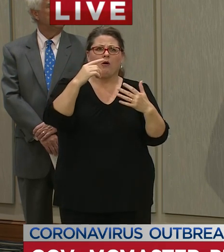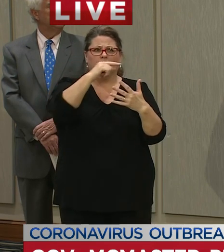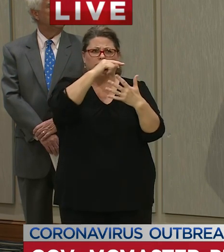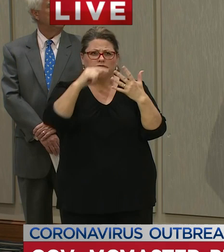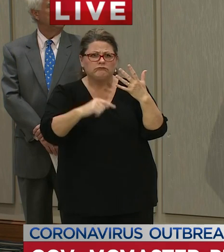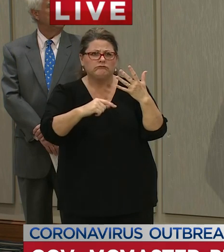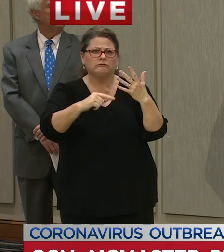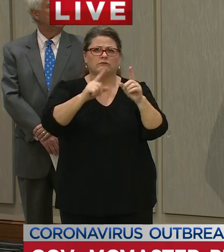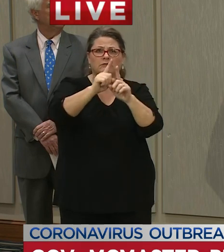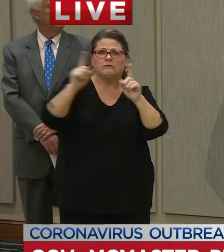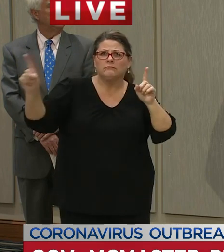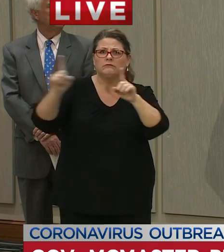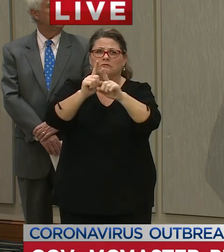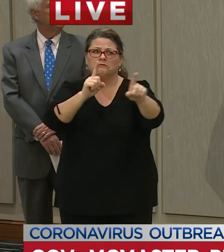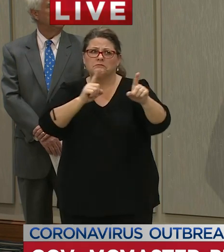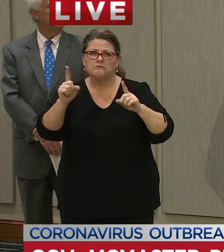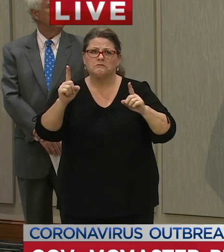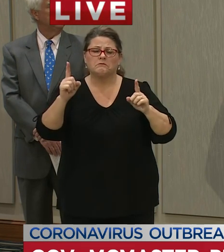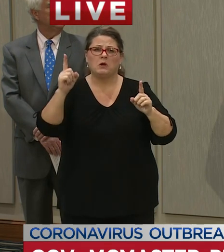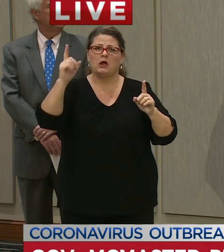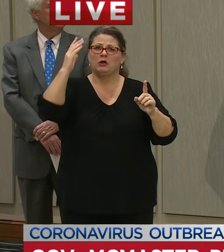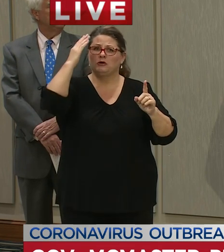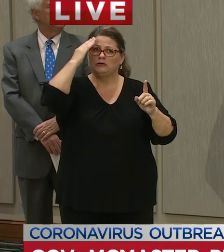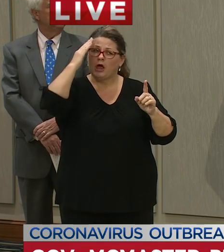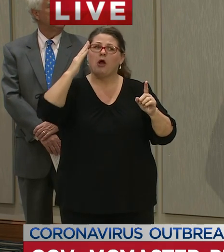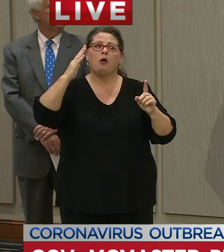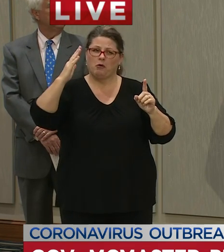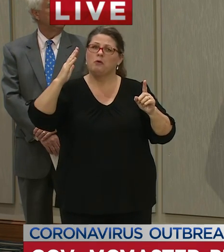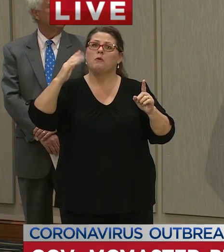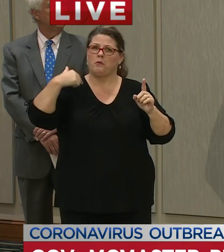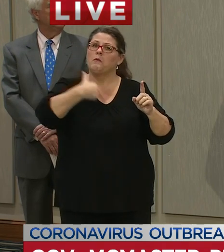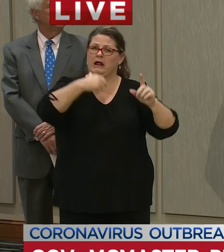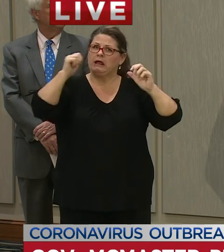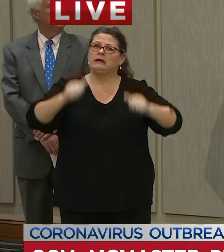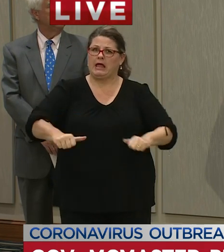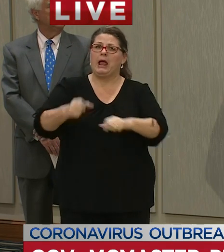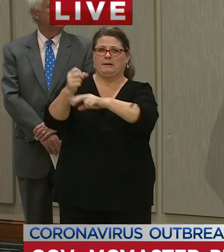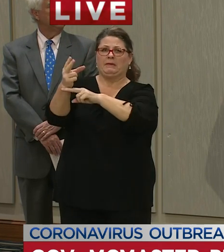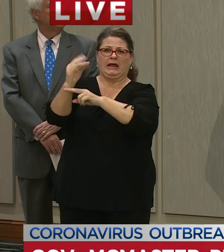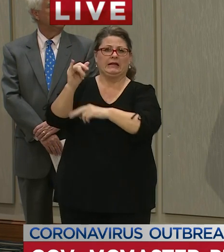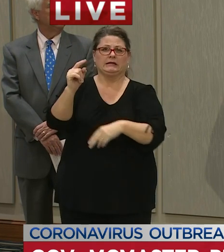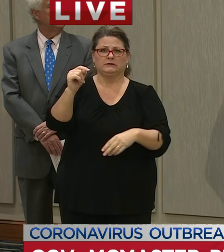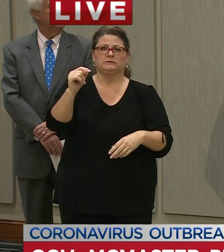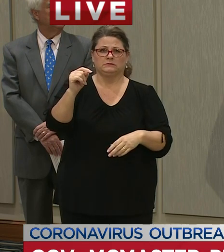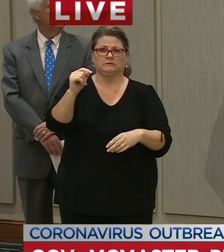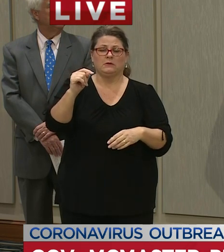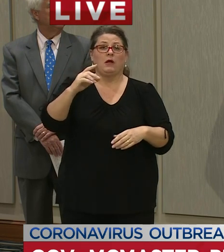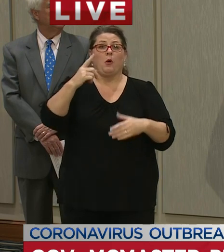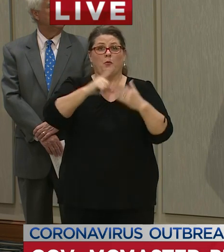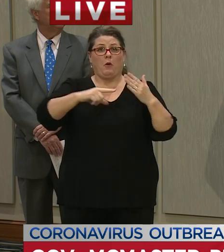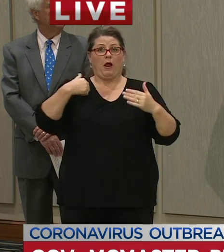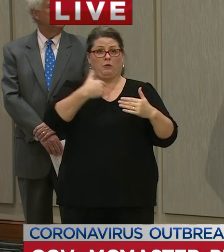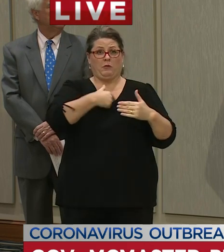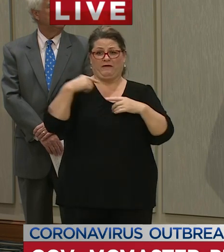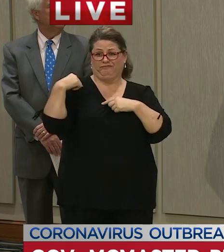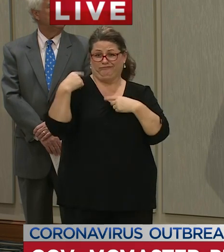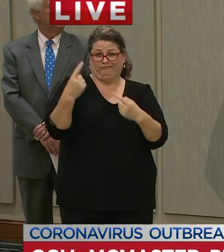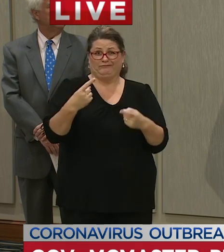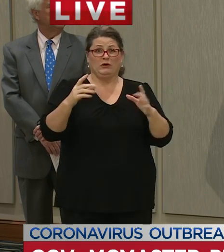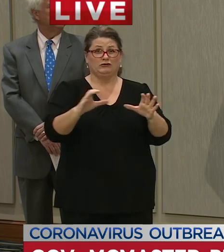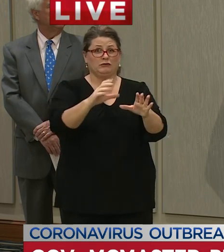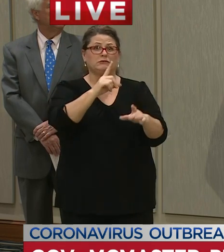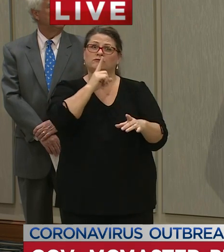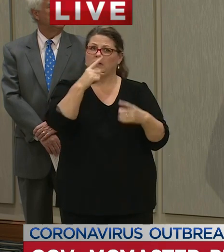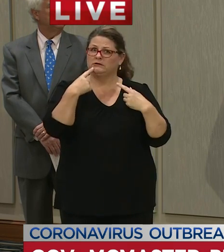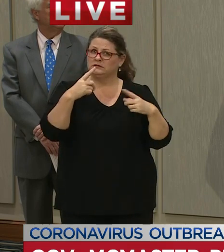effective it is statewide it is comprehensive it is smart and it will work it has many components it's a